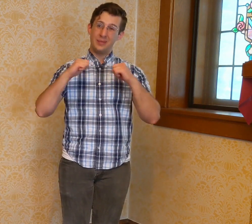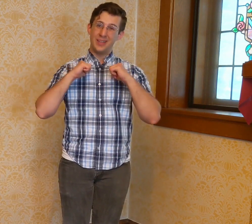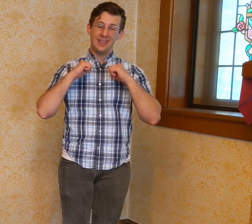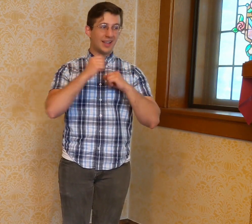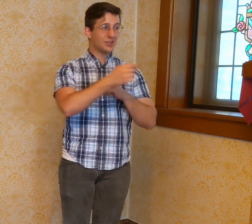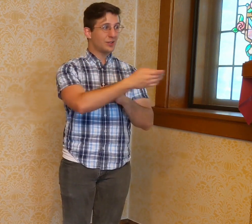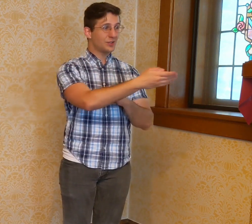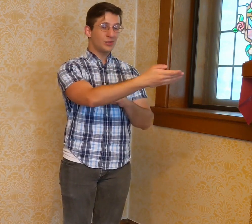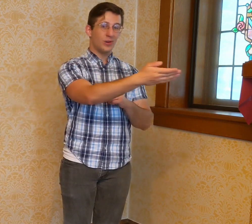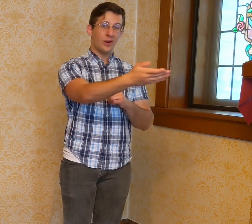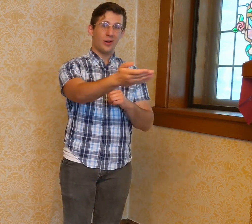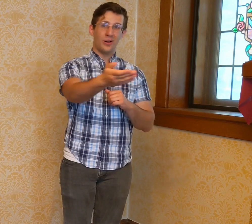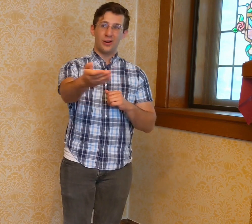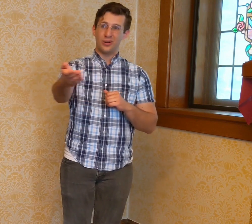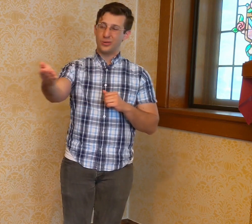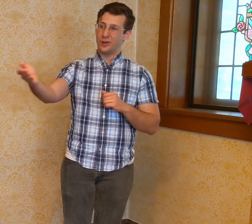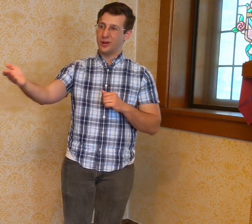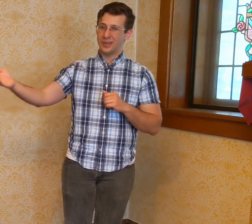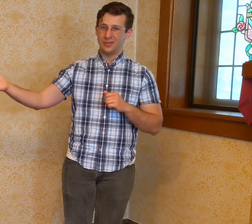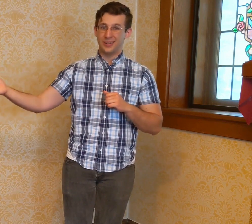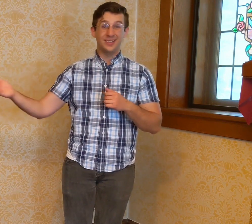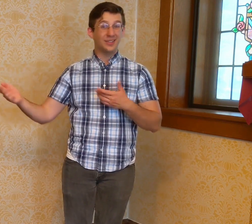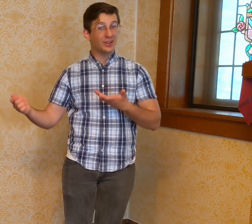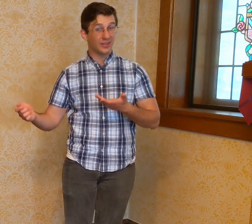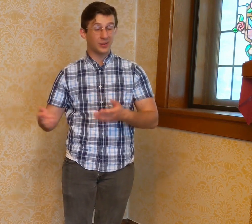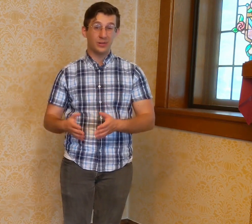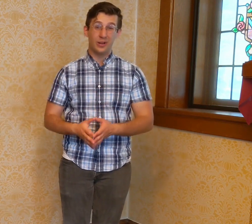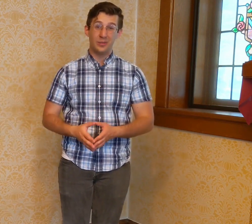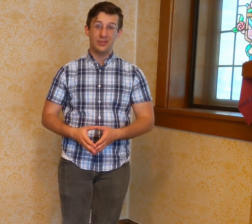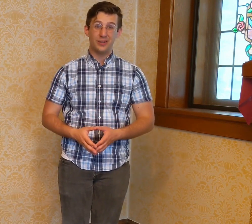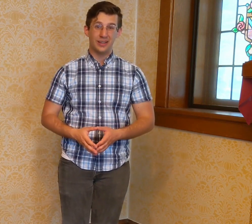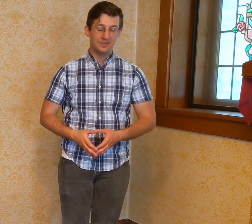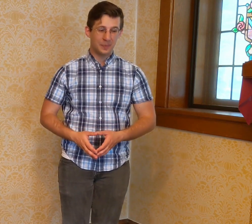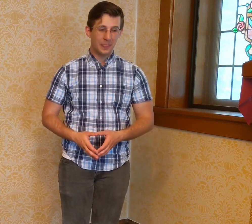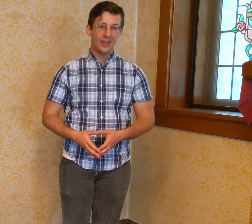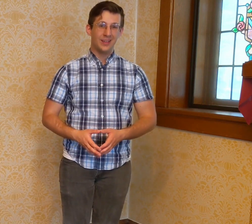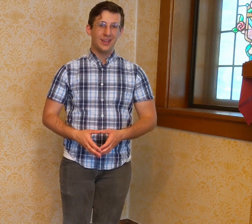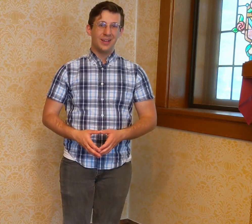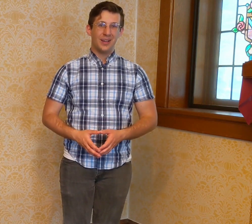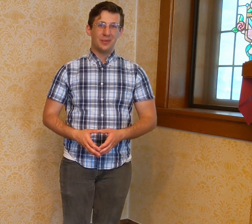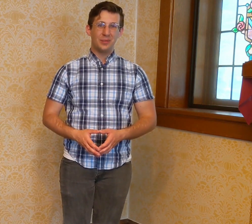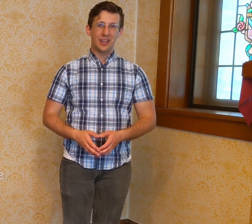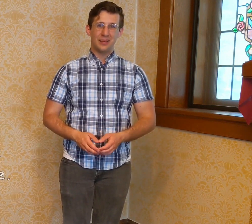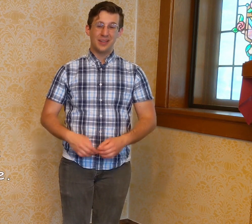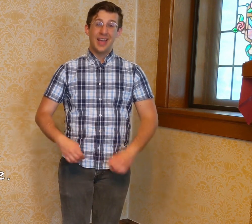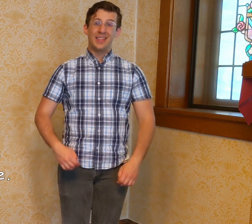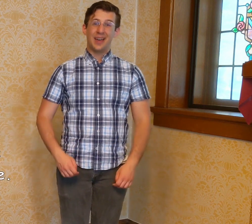me and gesture to all who are made free. Because that's all of us. We're all made free. All right. One more time. That